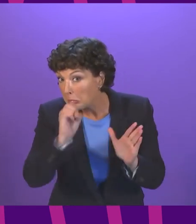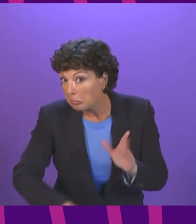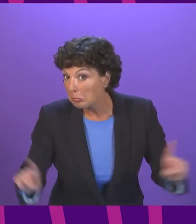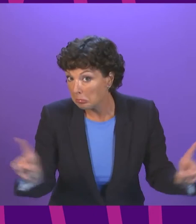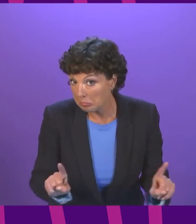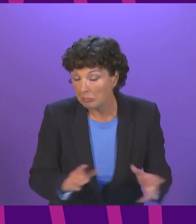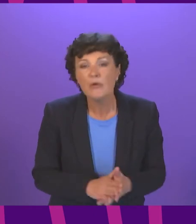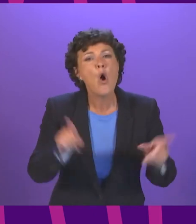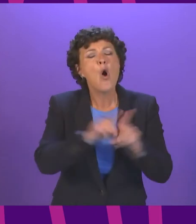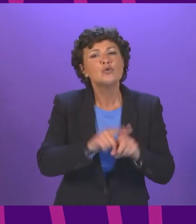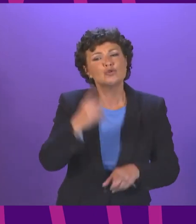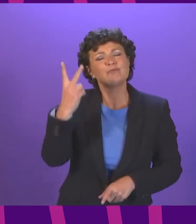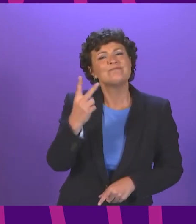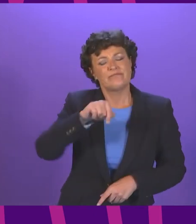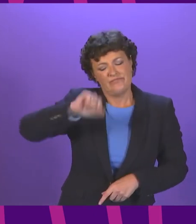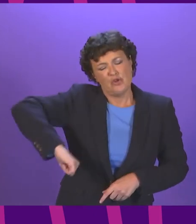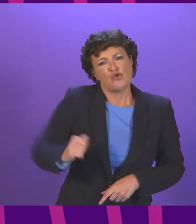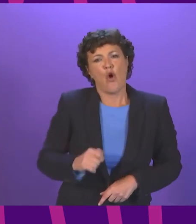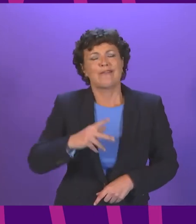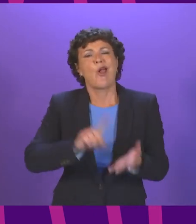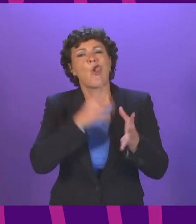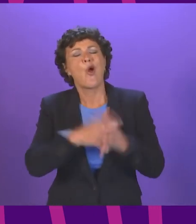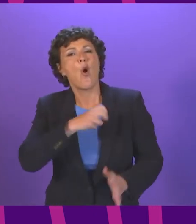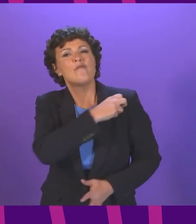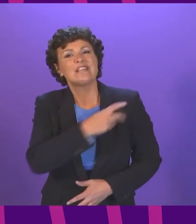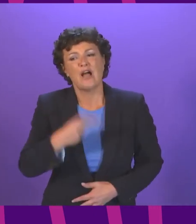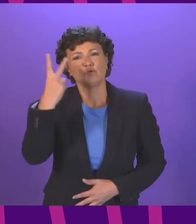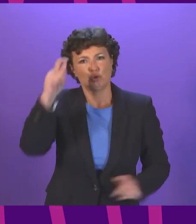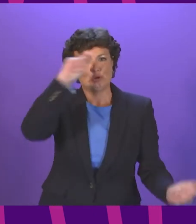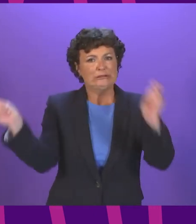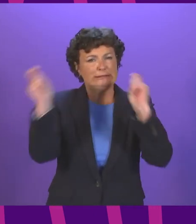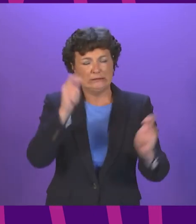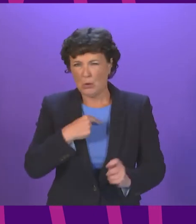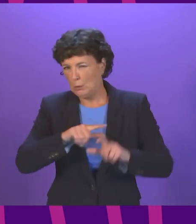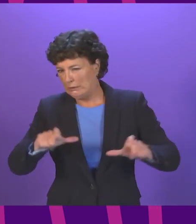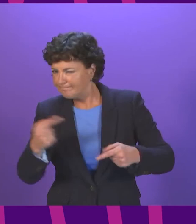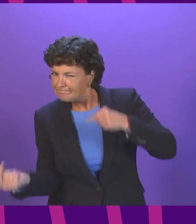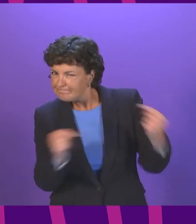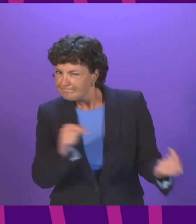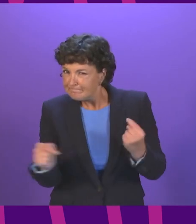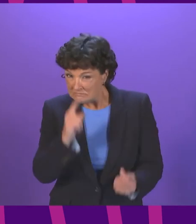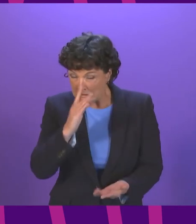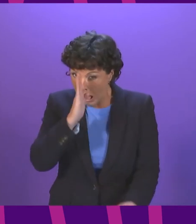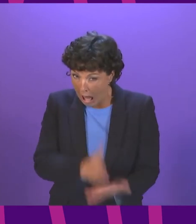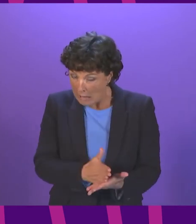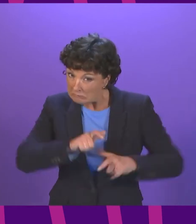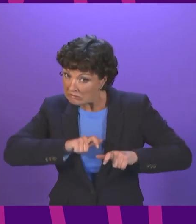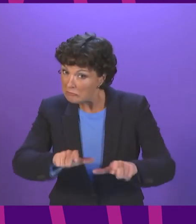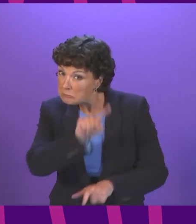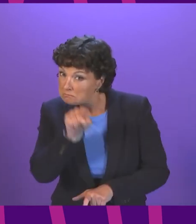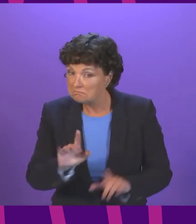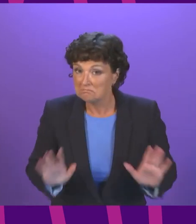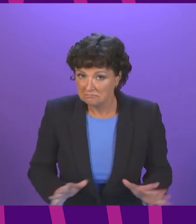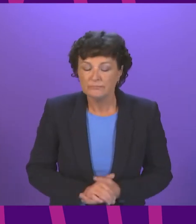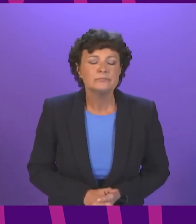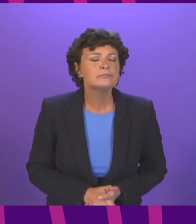I can also confirm that in this first year of the Parliament we will introduce the Gender Recognition Reform Bill. Presidenting Officer,